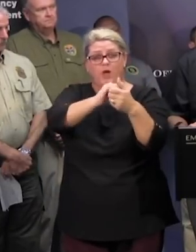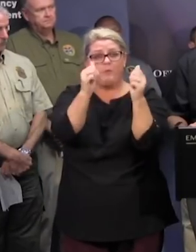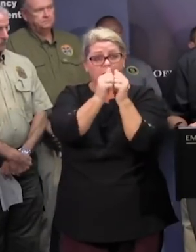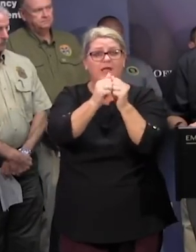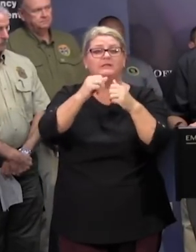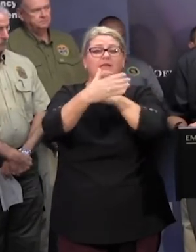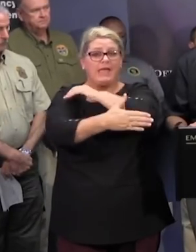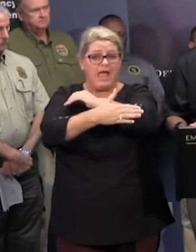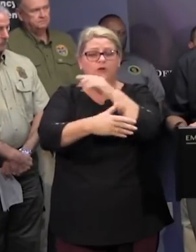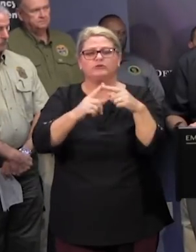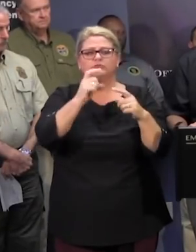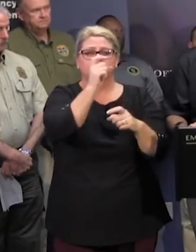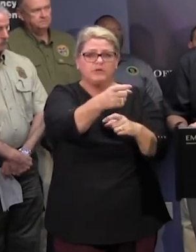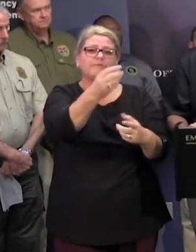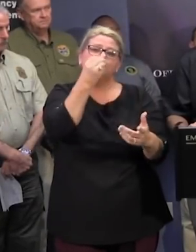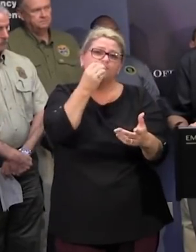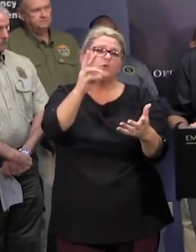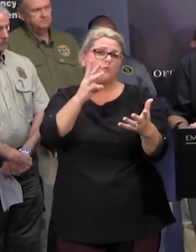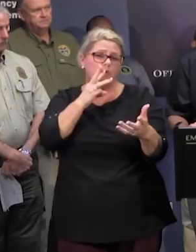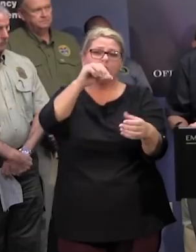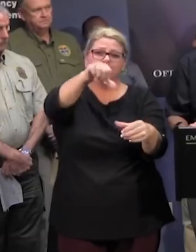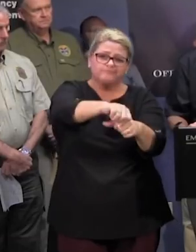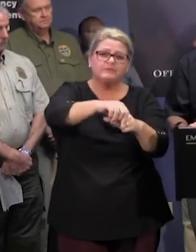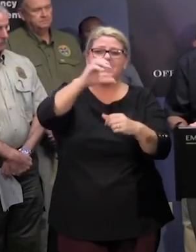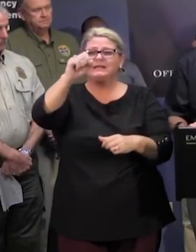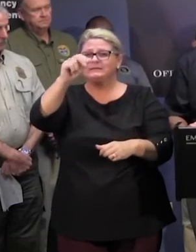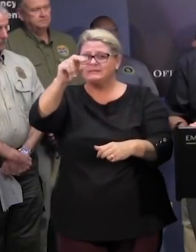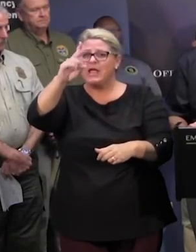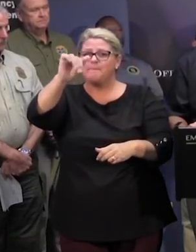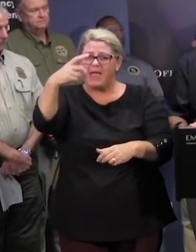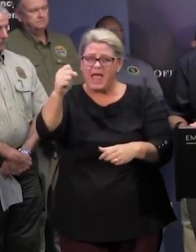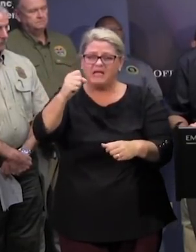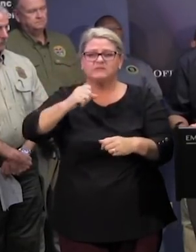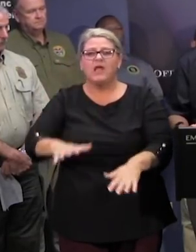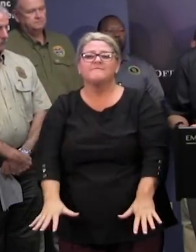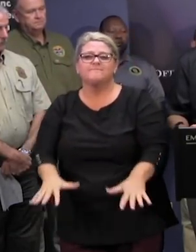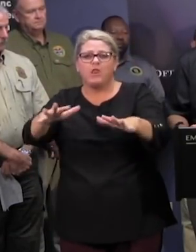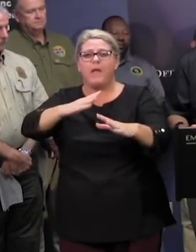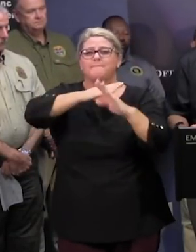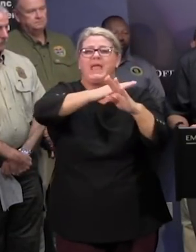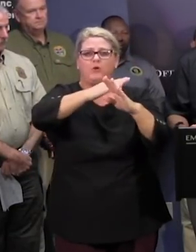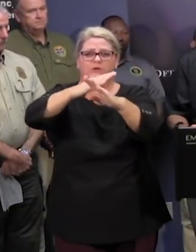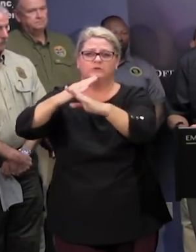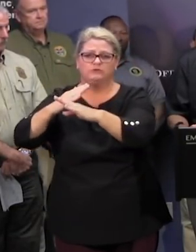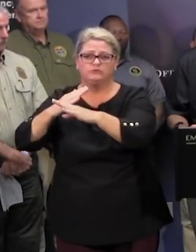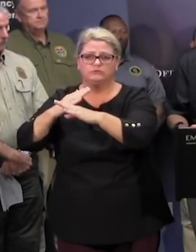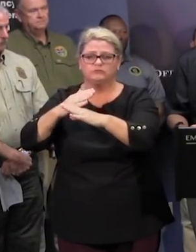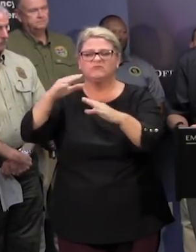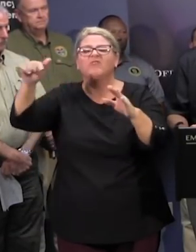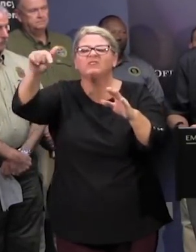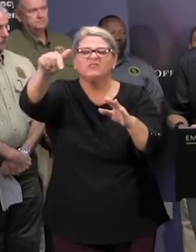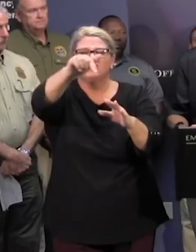food water fuel and as well as sandbags and flood barriers in those areas that may be isolated